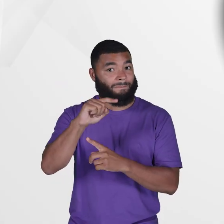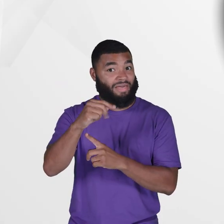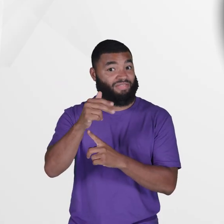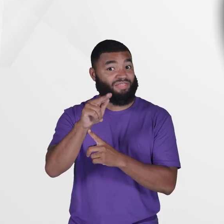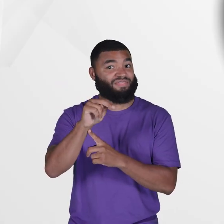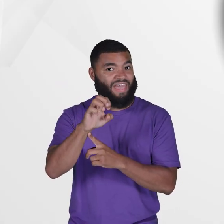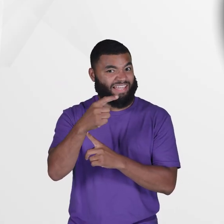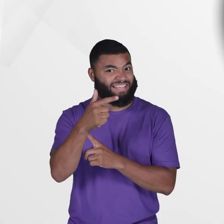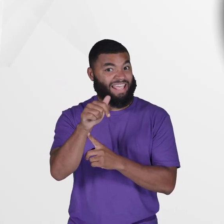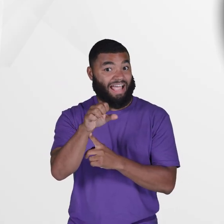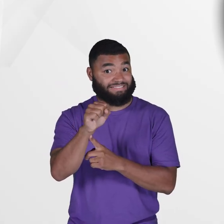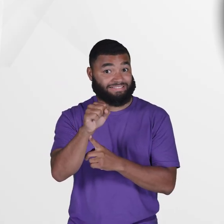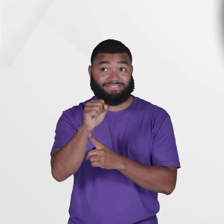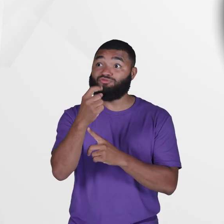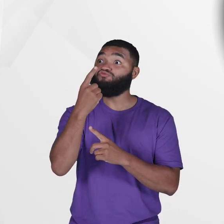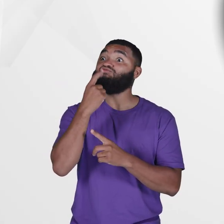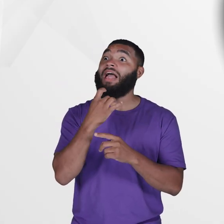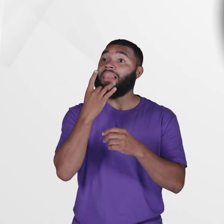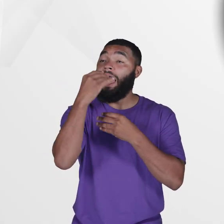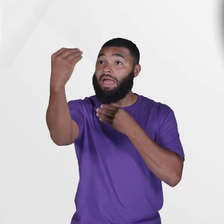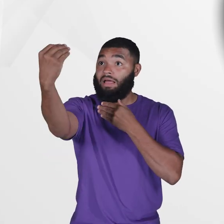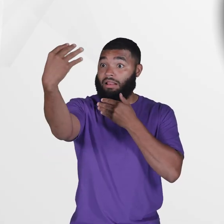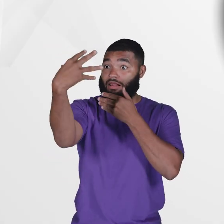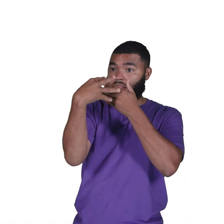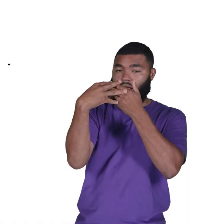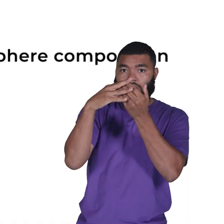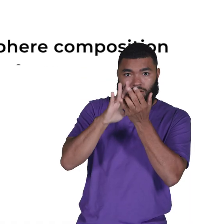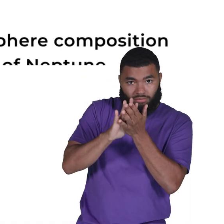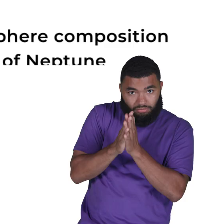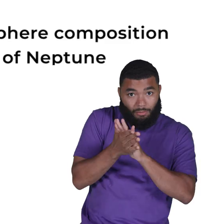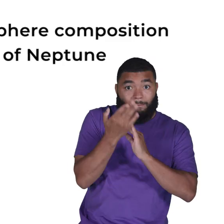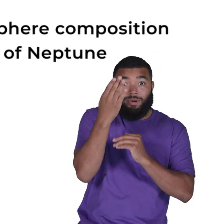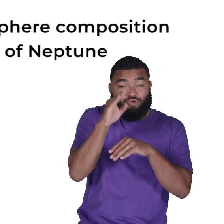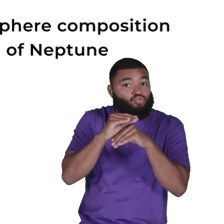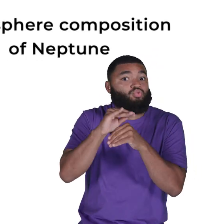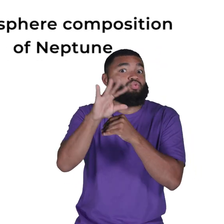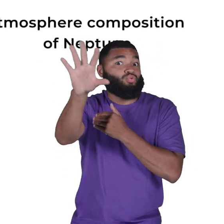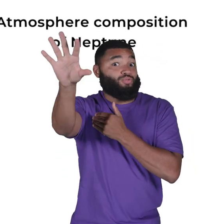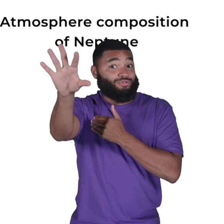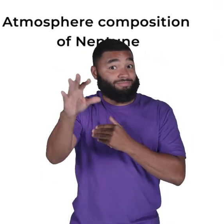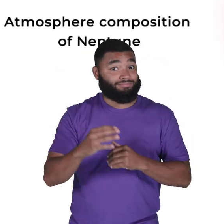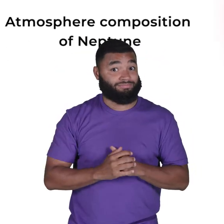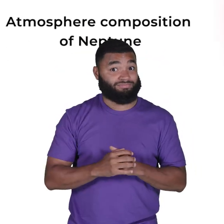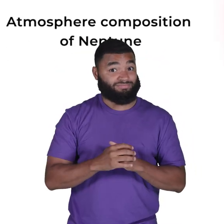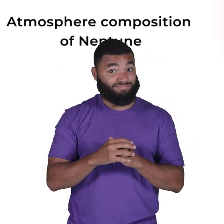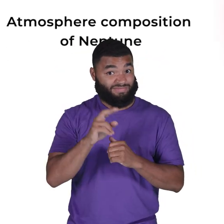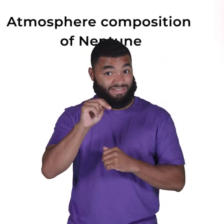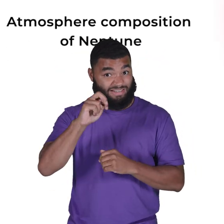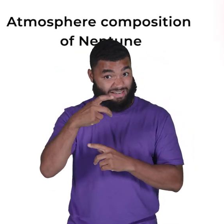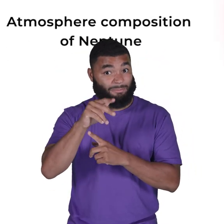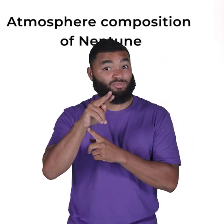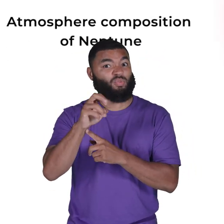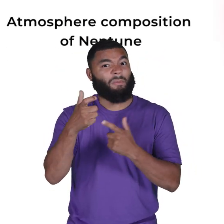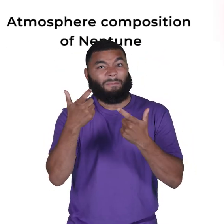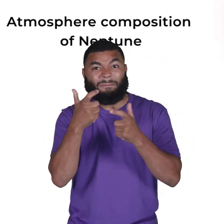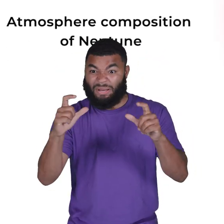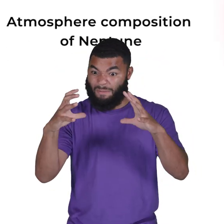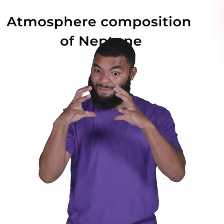absorbs red light and reflects blue light. Neptune is a big ball of gas and ice, making it a gas